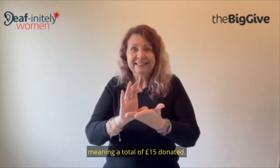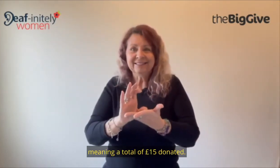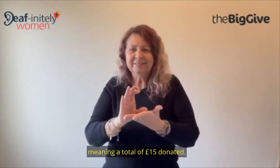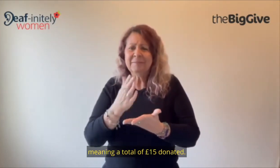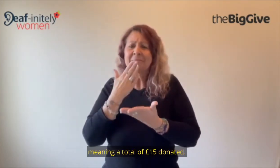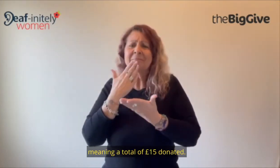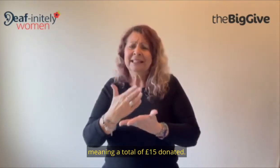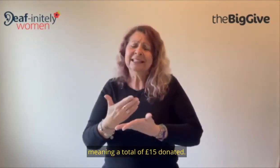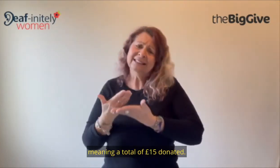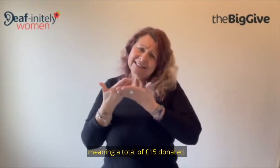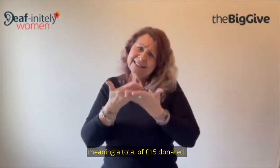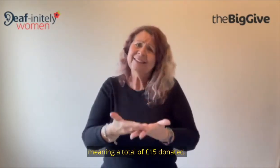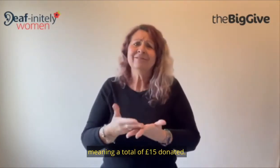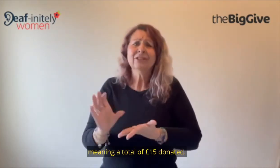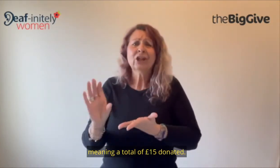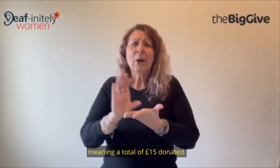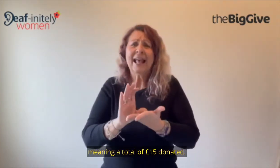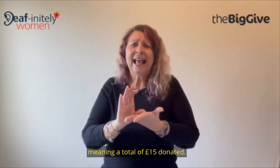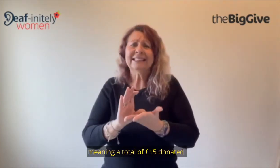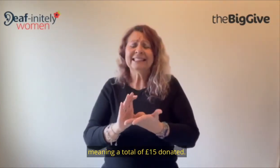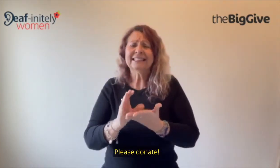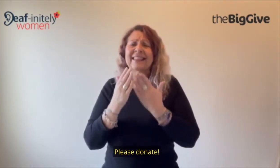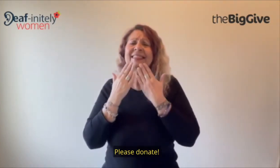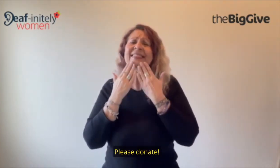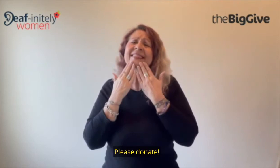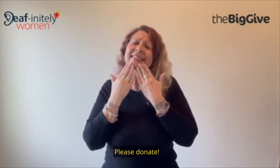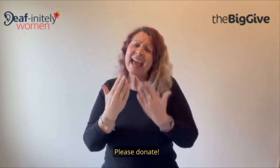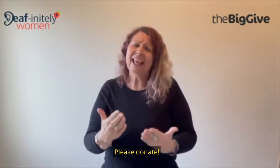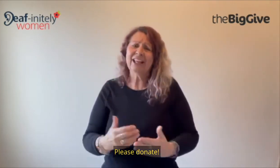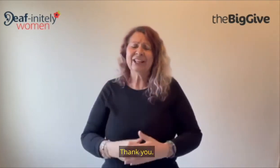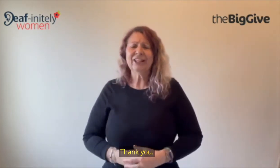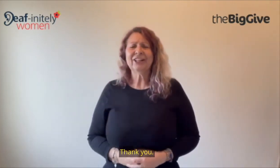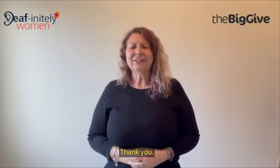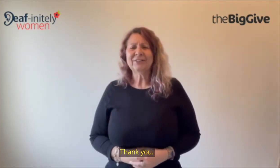£15 donated. Please donate, thank you.